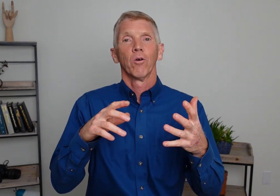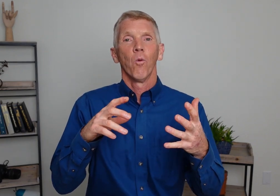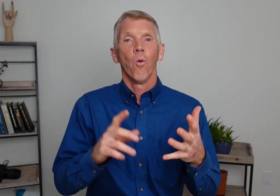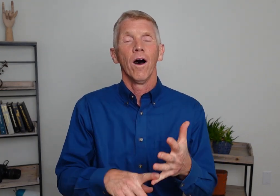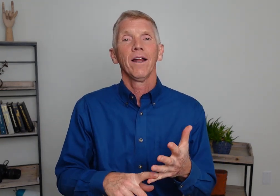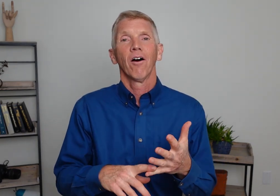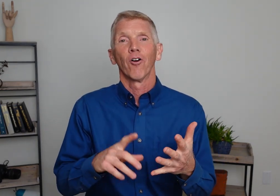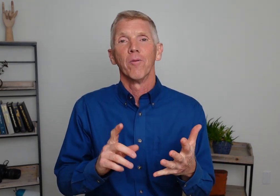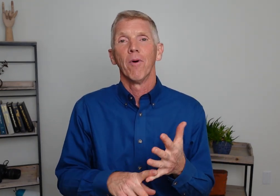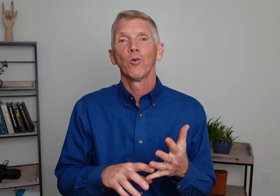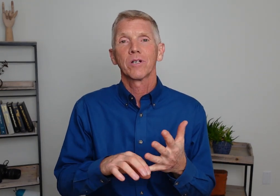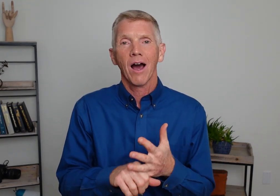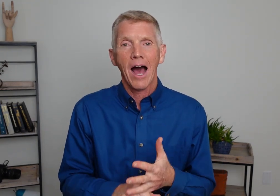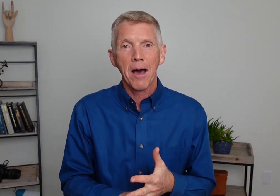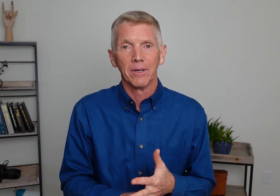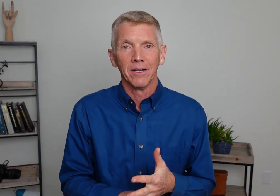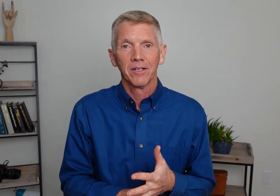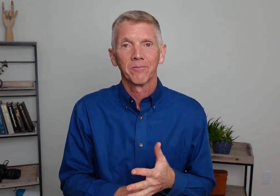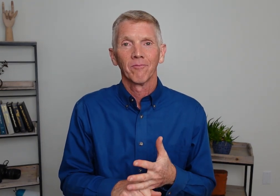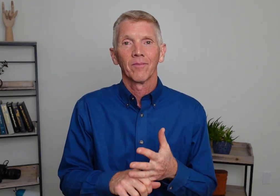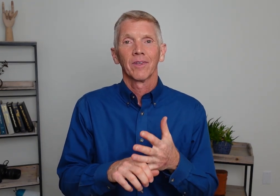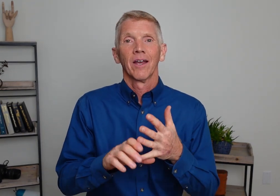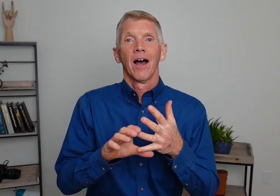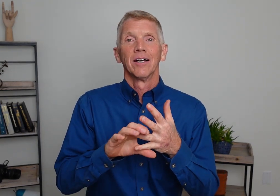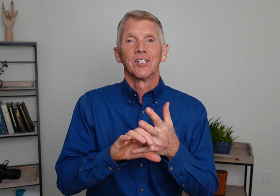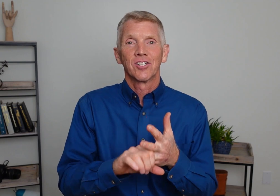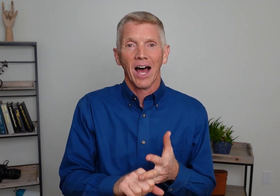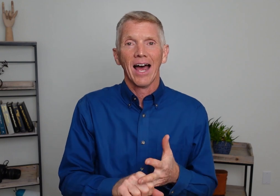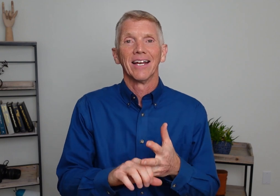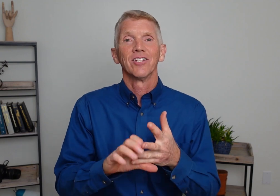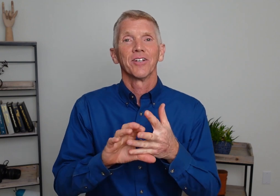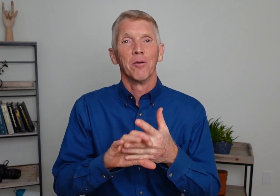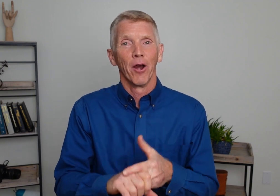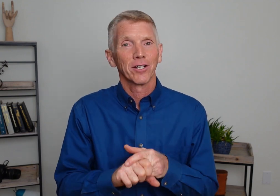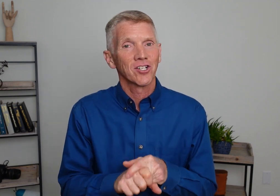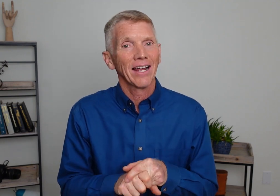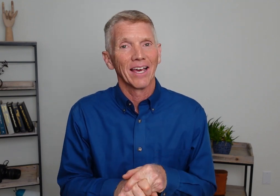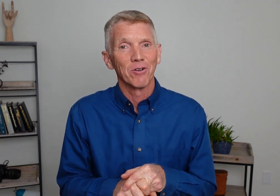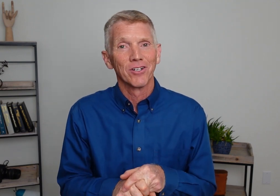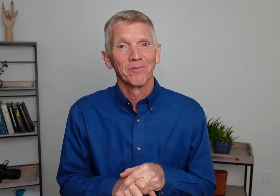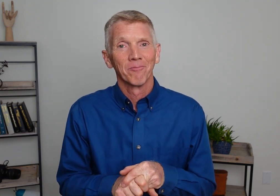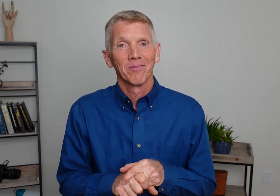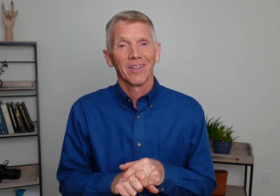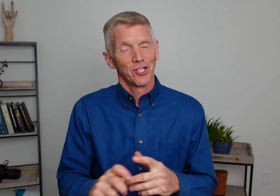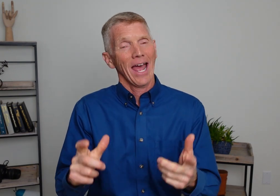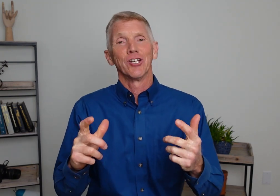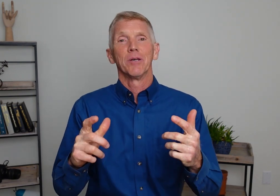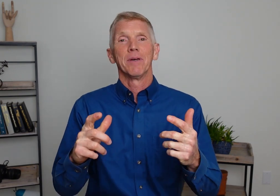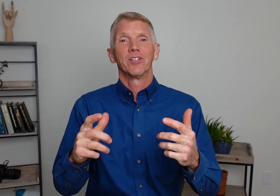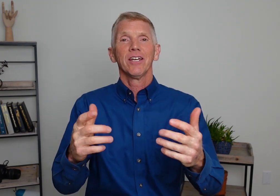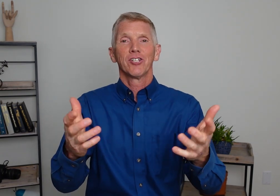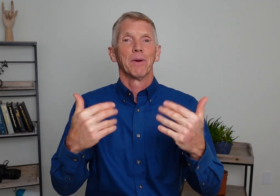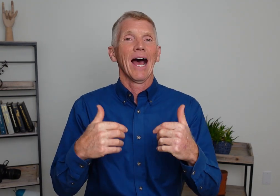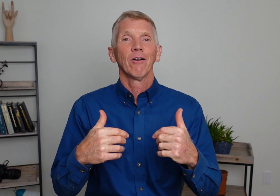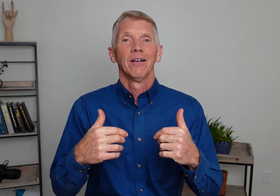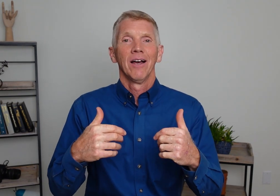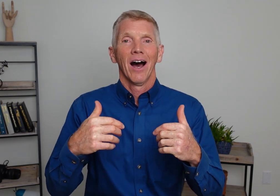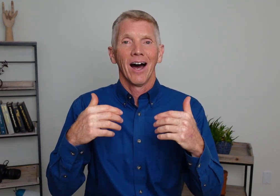what are the most common signs in American Sign Language. ChatGPT spit out a